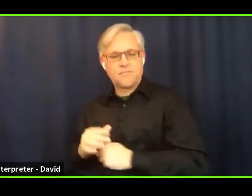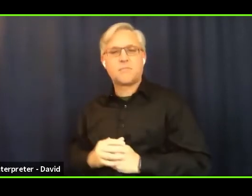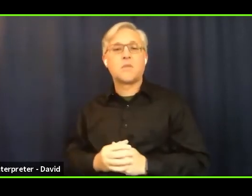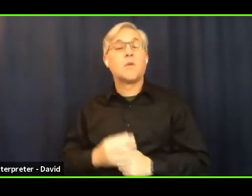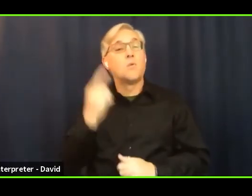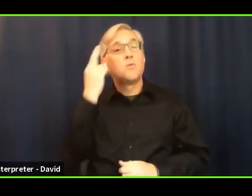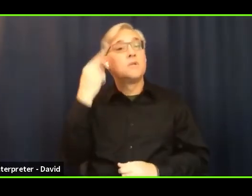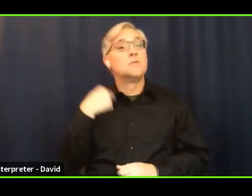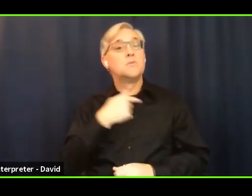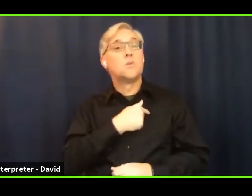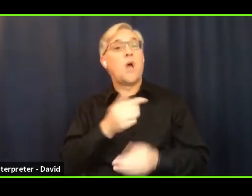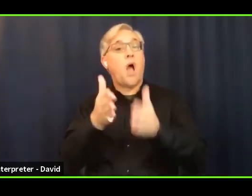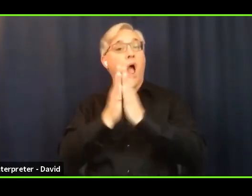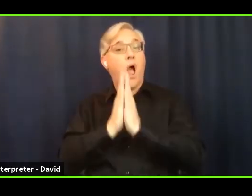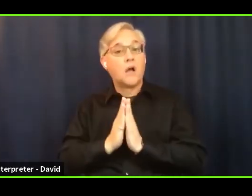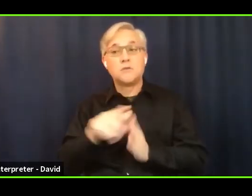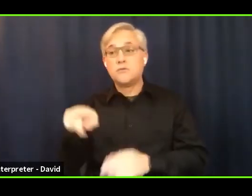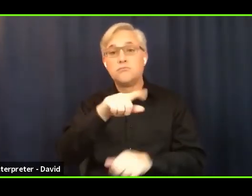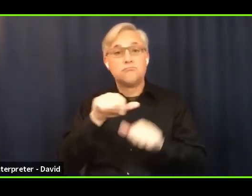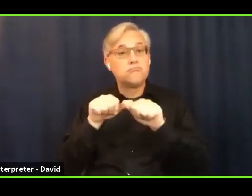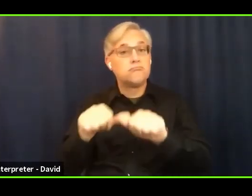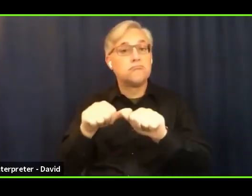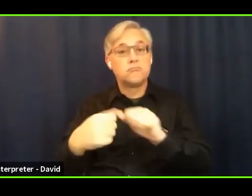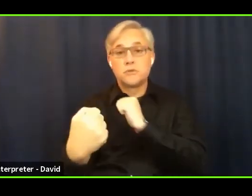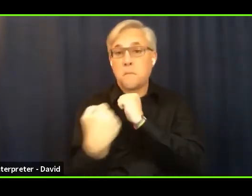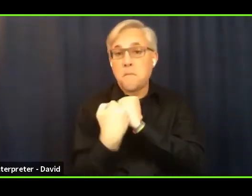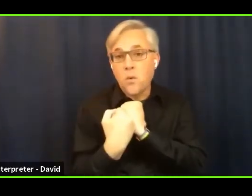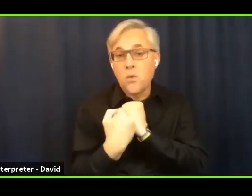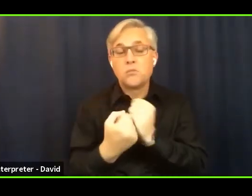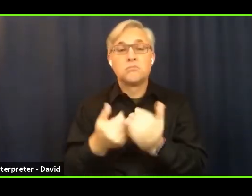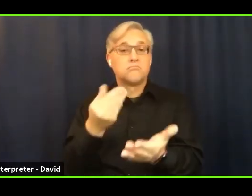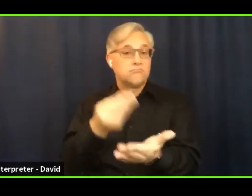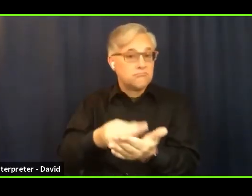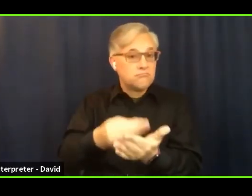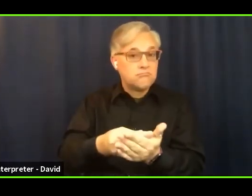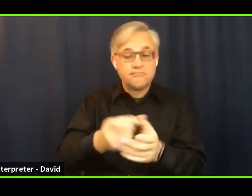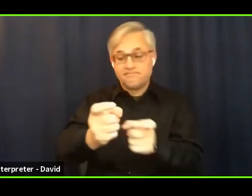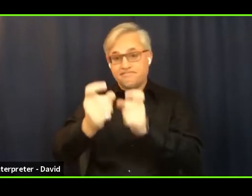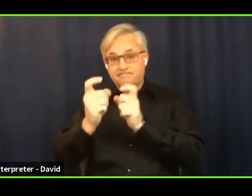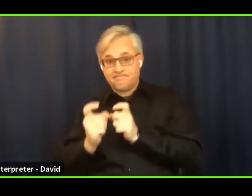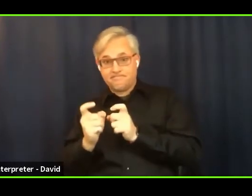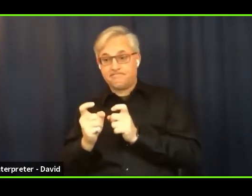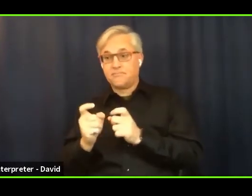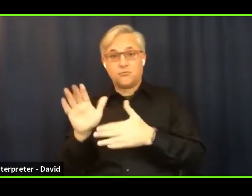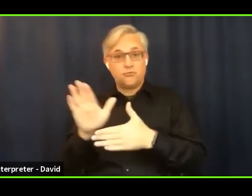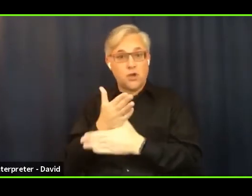and to share your finances with Bread of Life is that we are still the church.